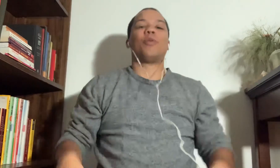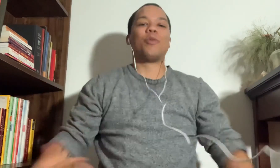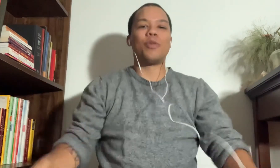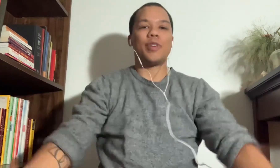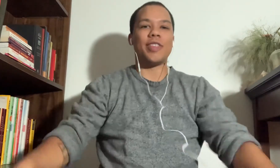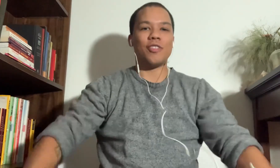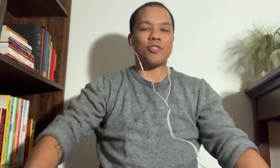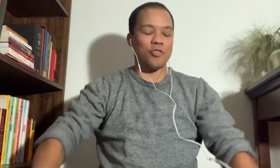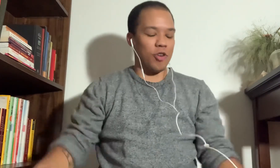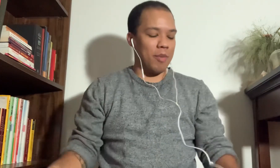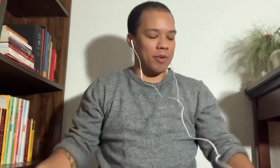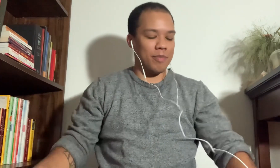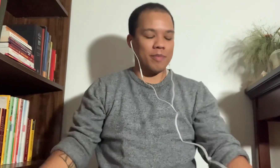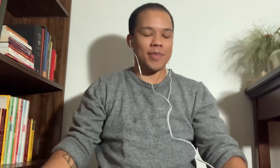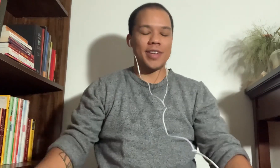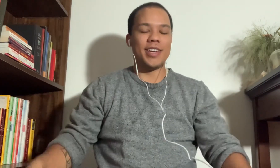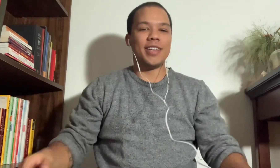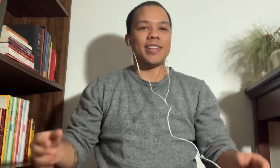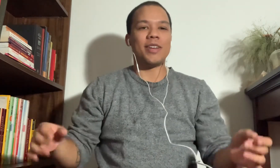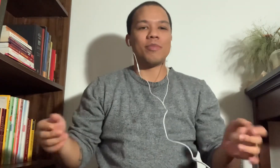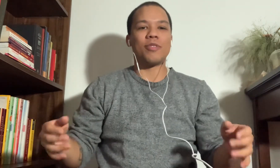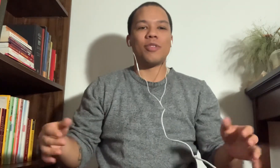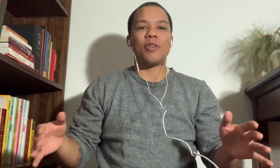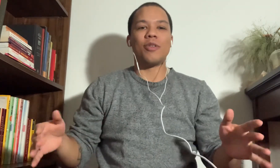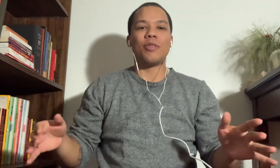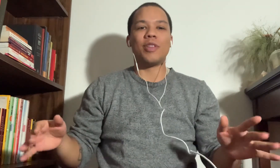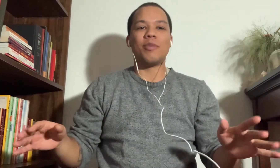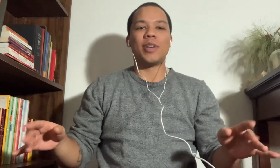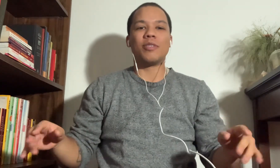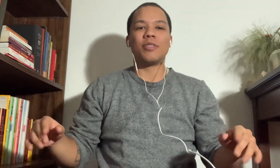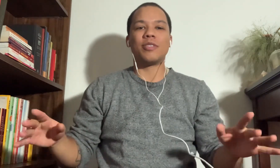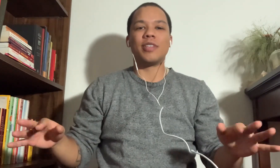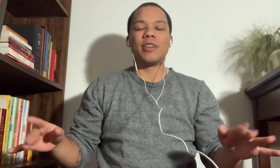And then just drop them. Let them slowly wiggle to still.